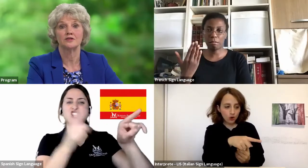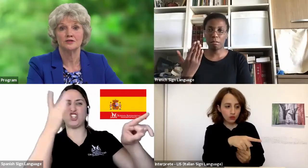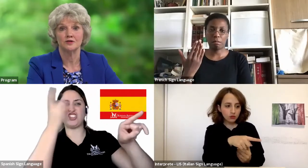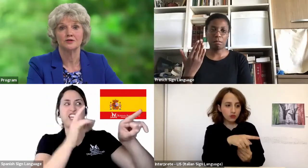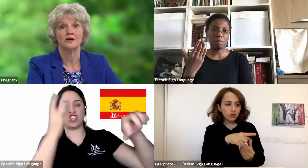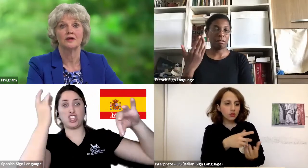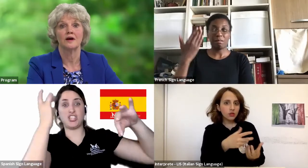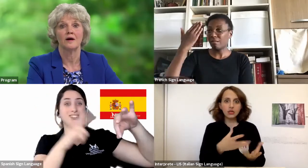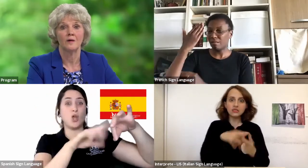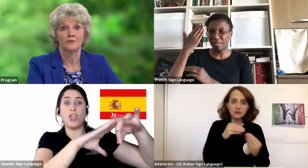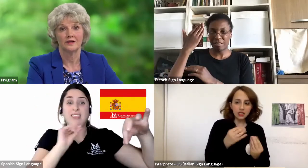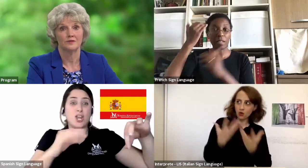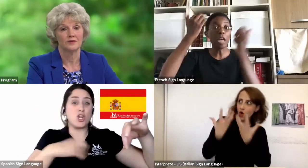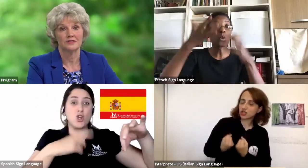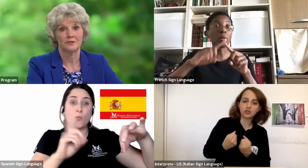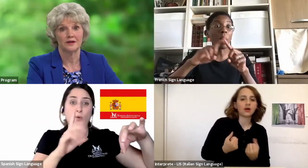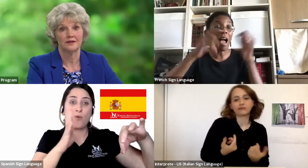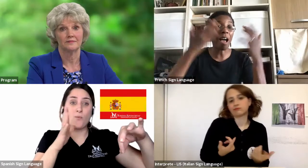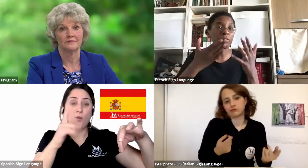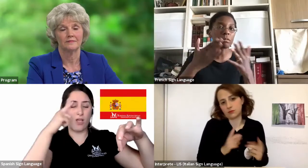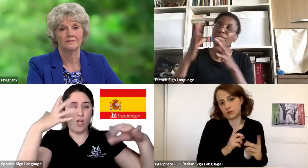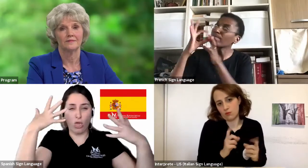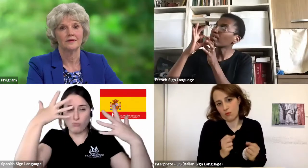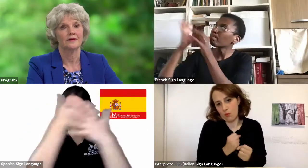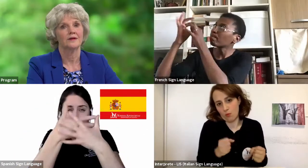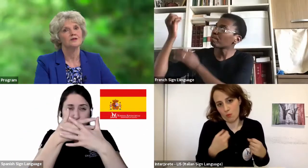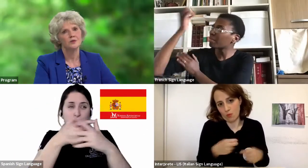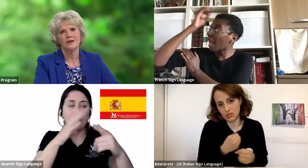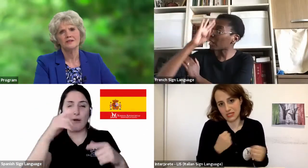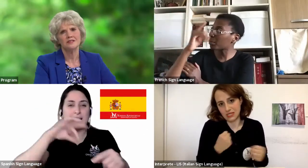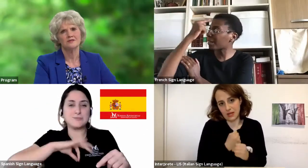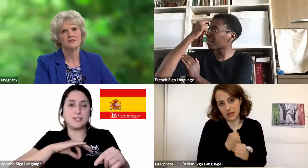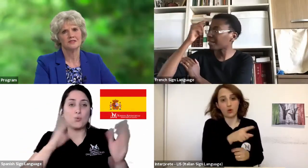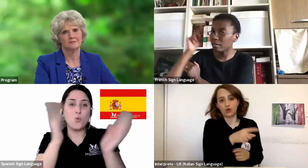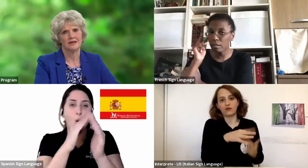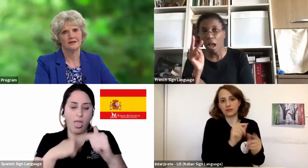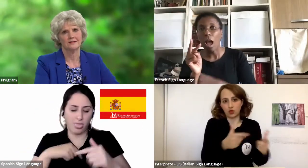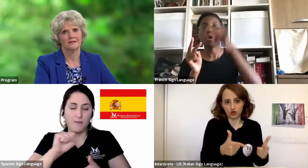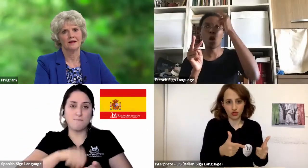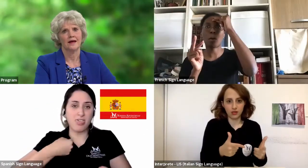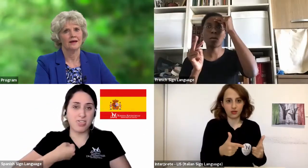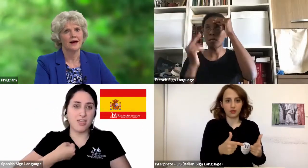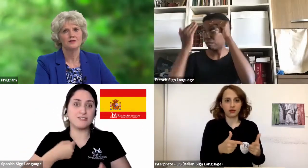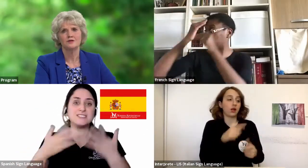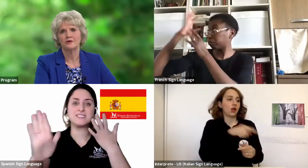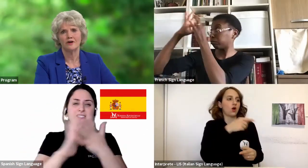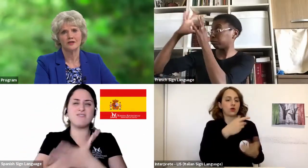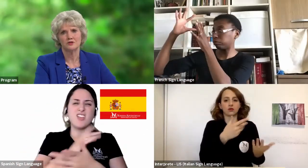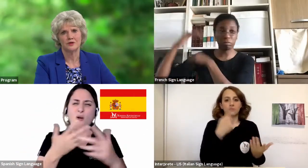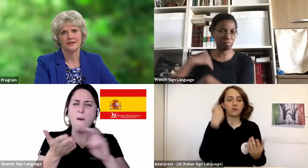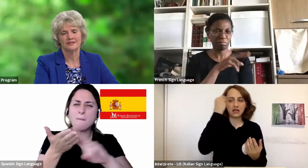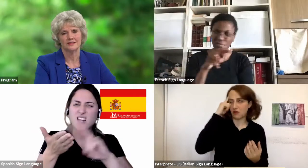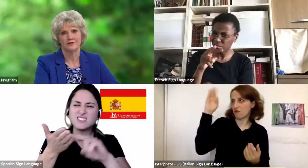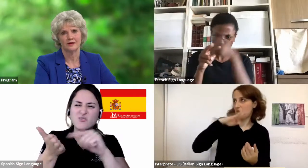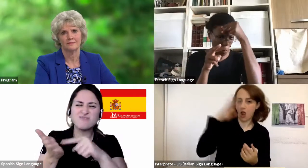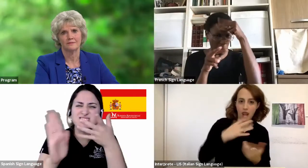they are discerned only through the Spirit. So what do these verses mean, and how does one find